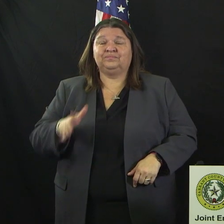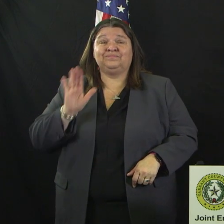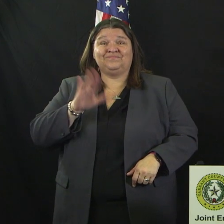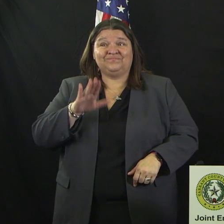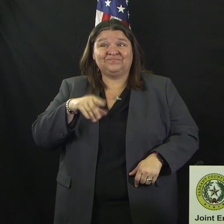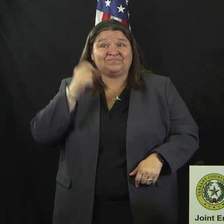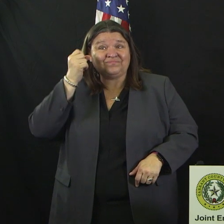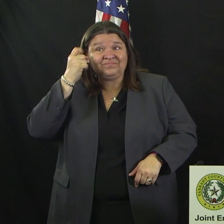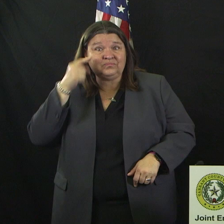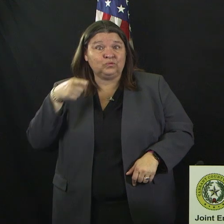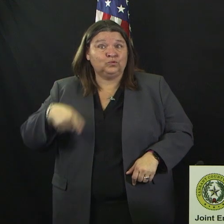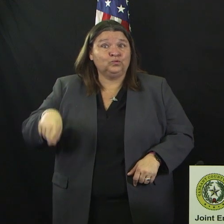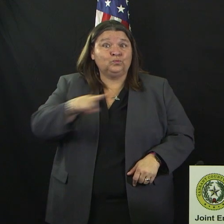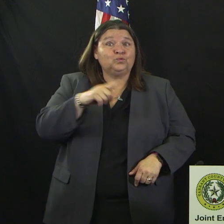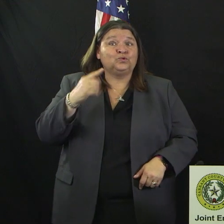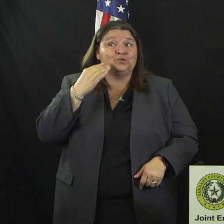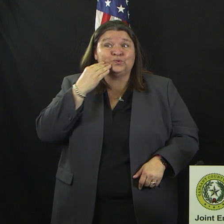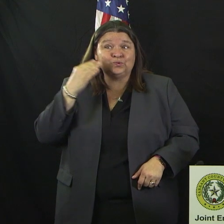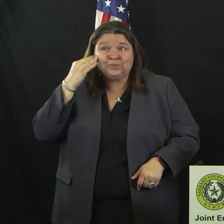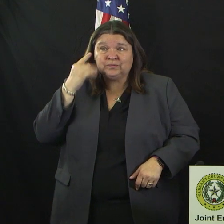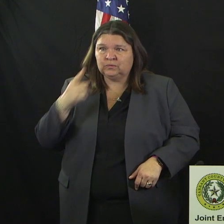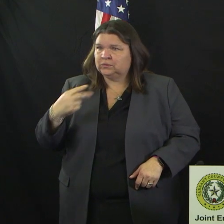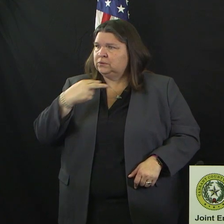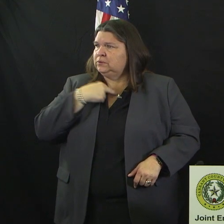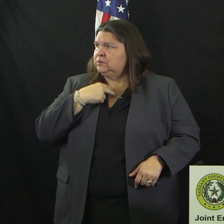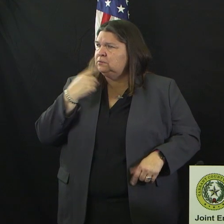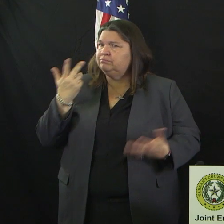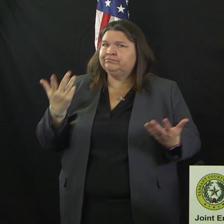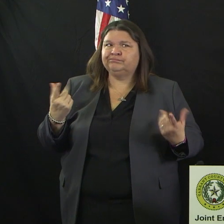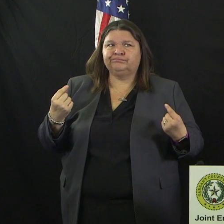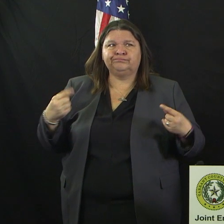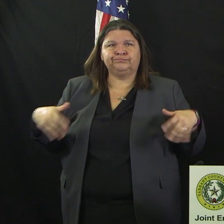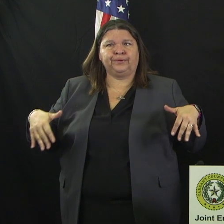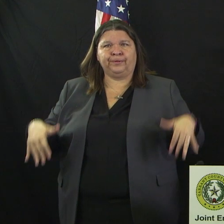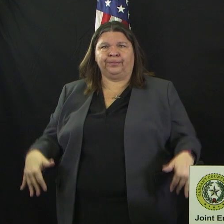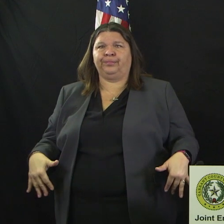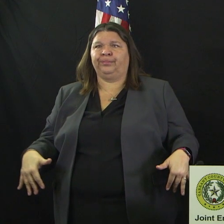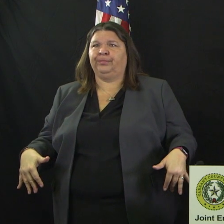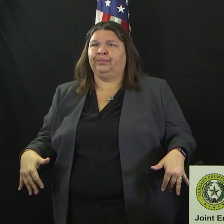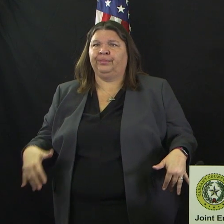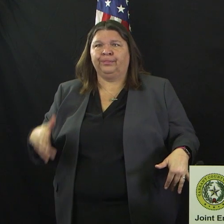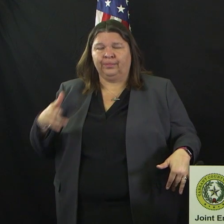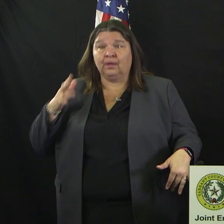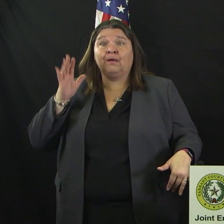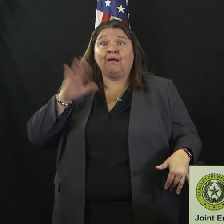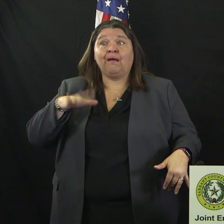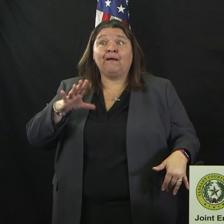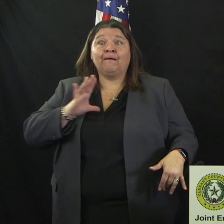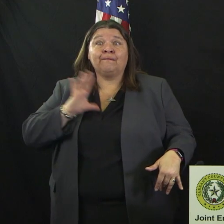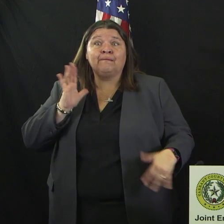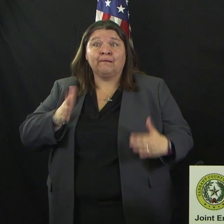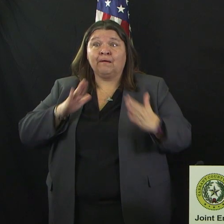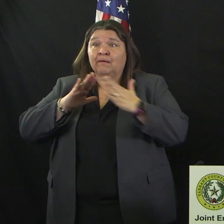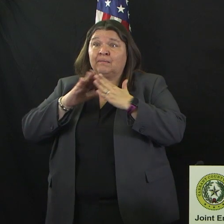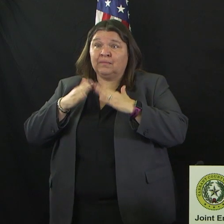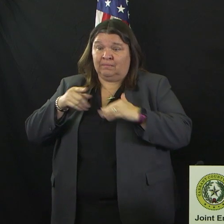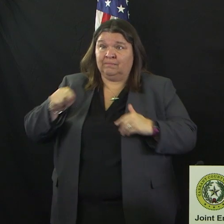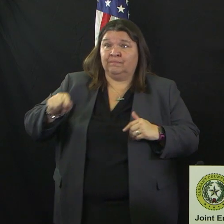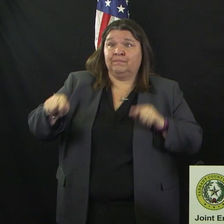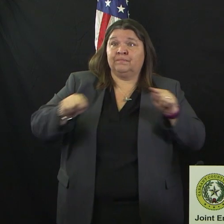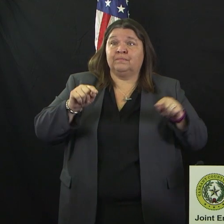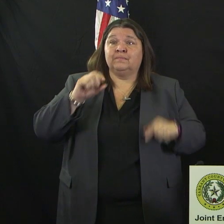isolation, that we're making it super easy at the city shelter to adopt and foster